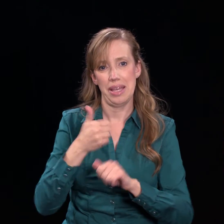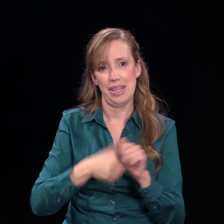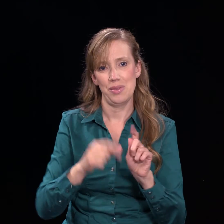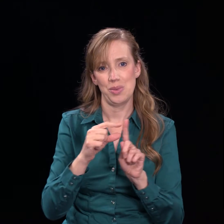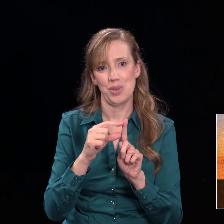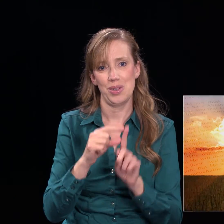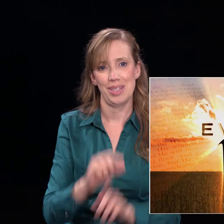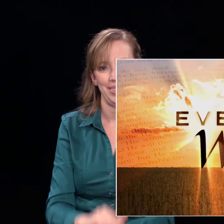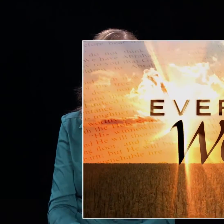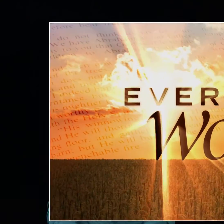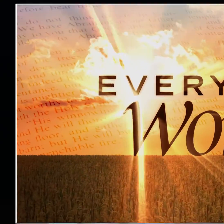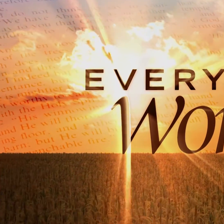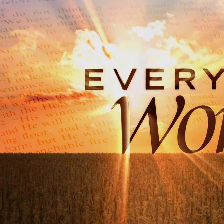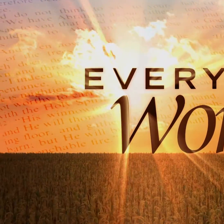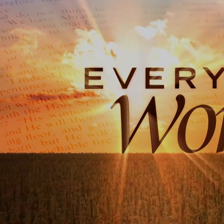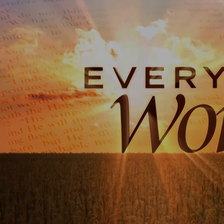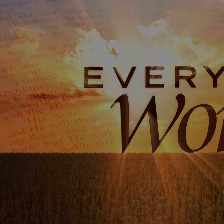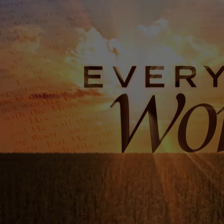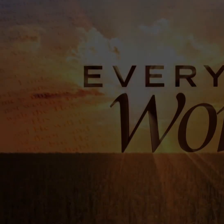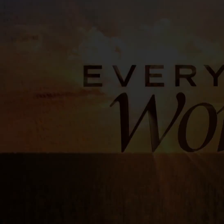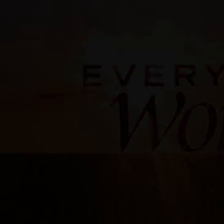Let's live today by every word.